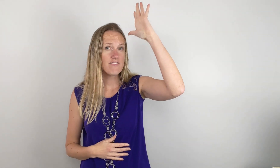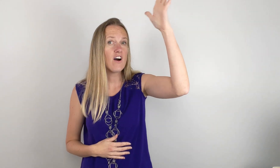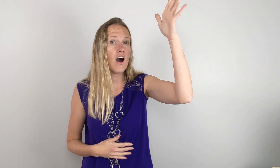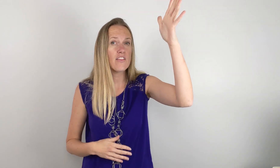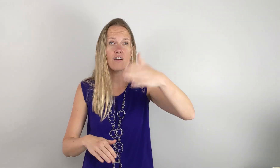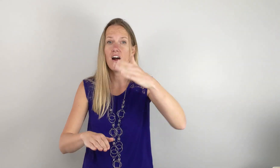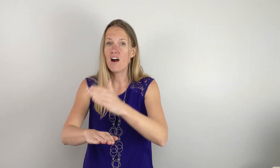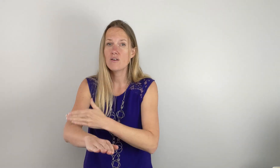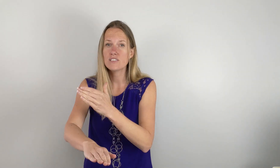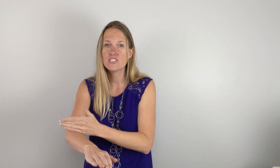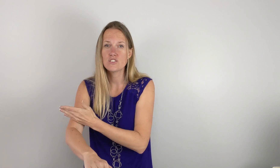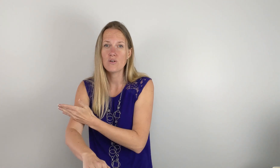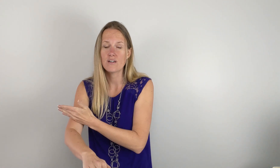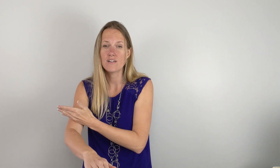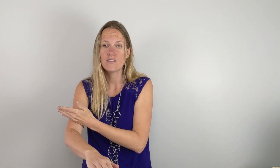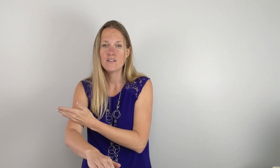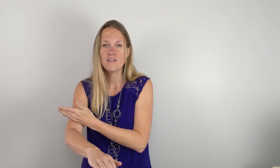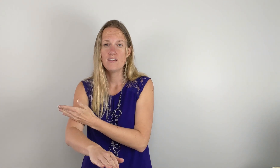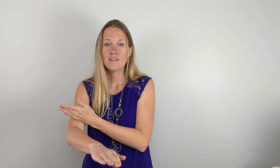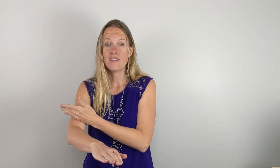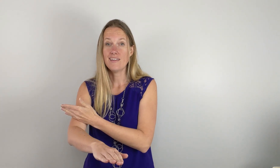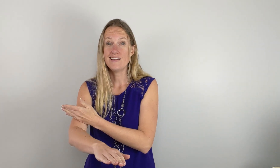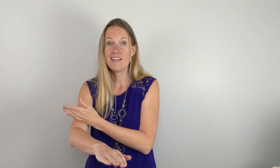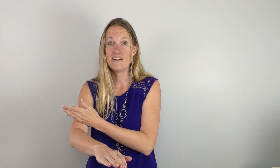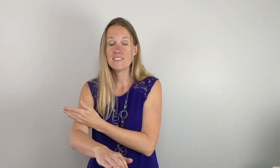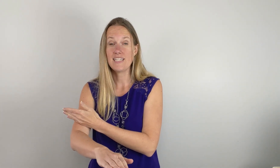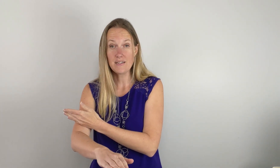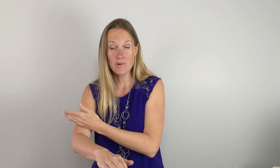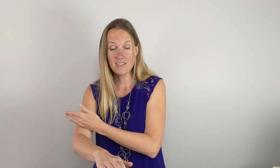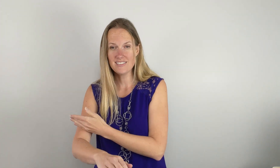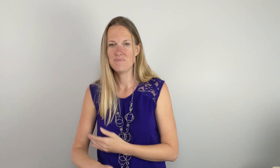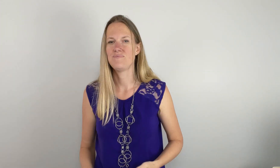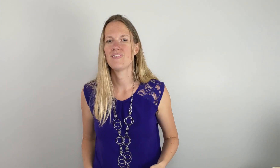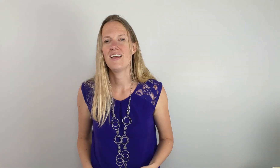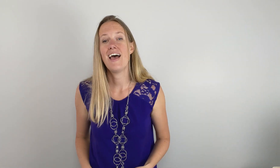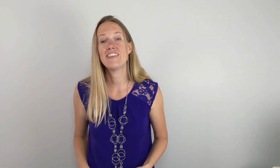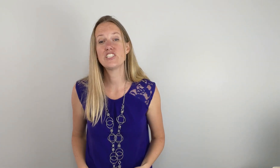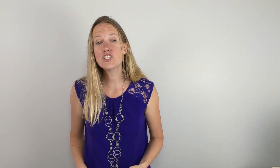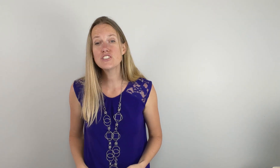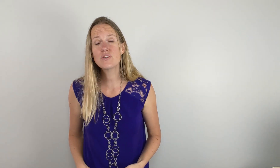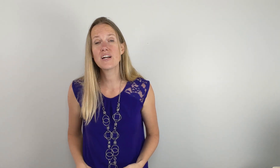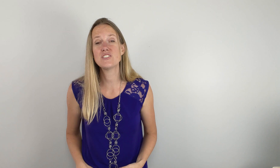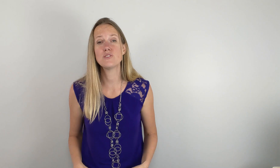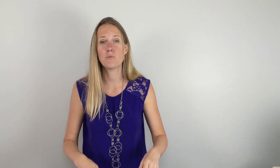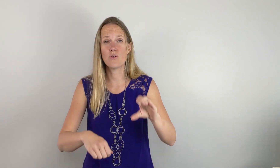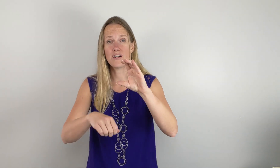father are restored. Okay. And now the second part. And the church of Christ was born.